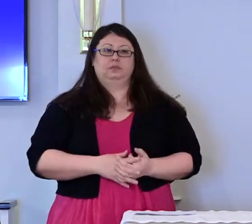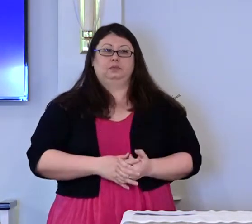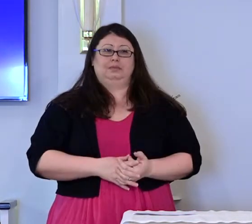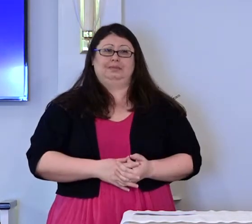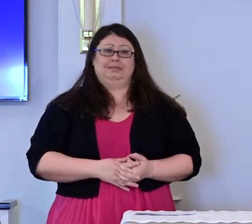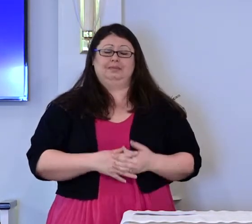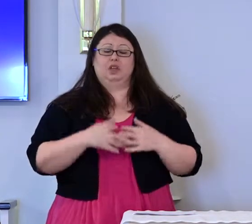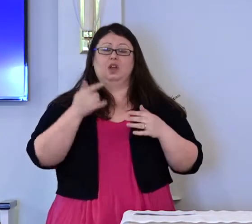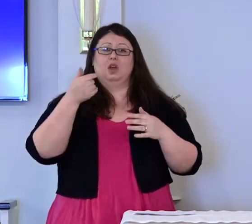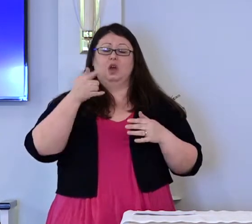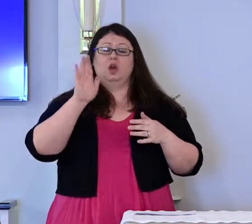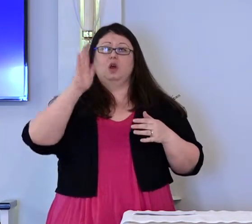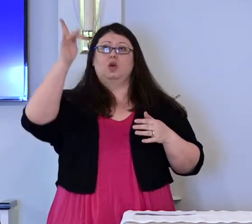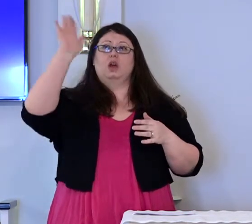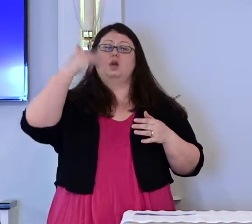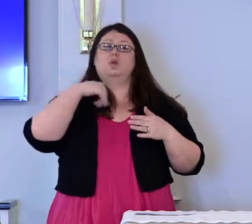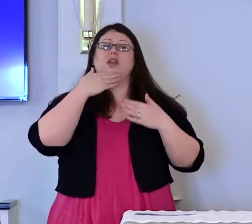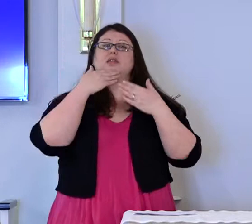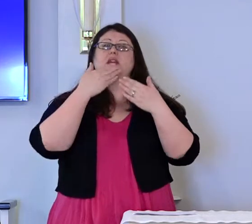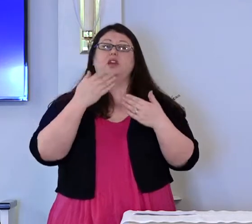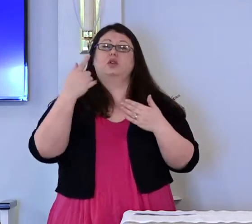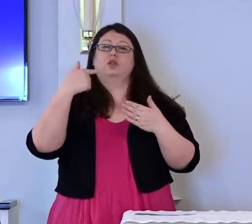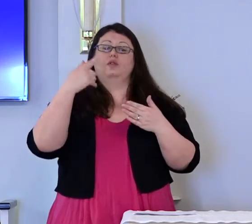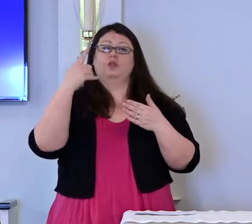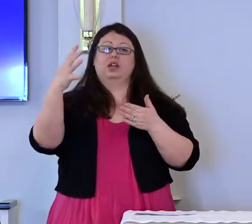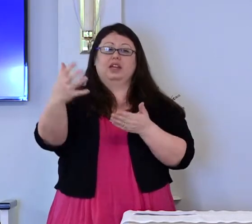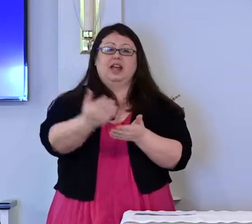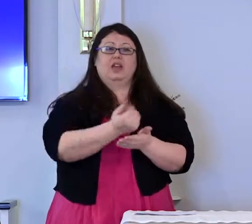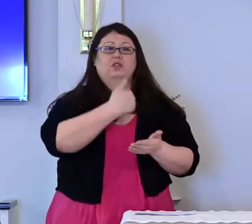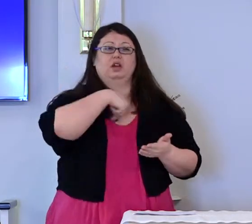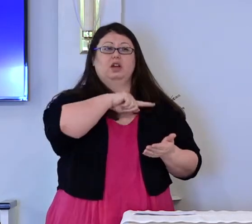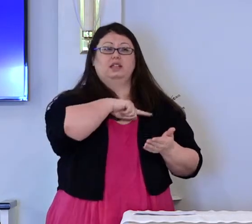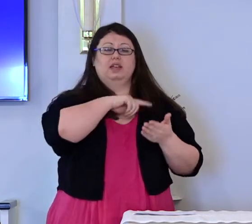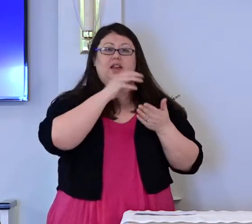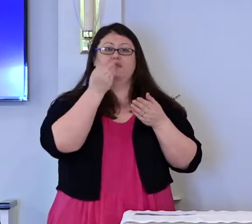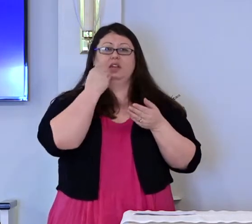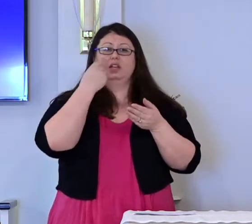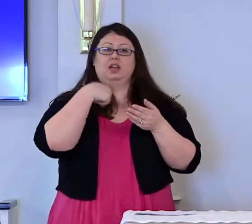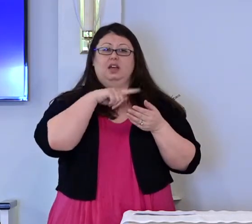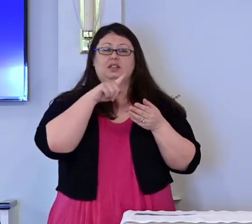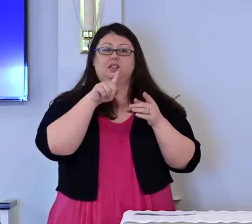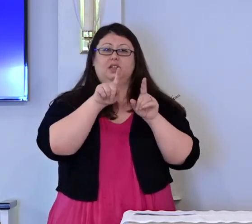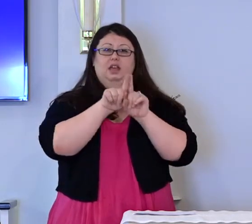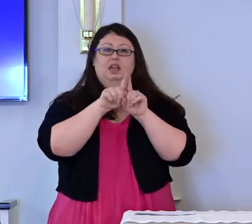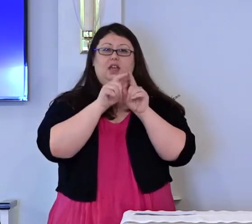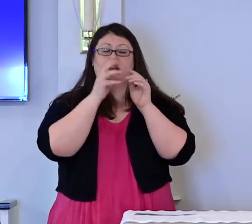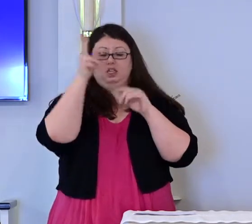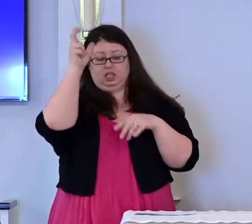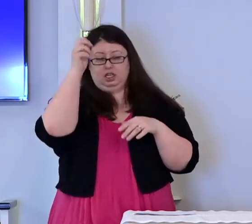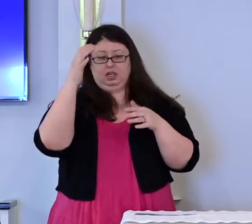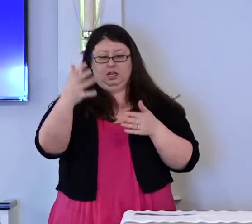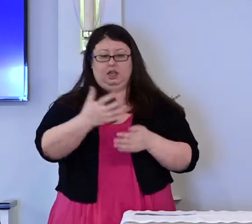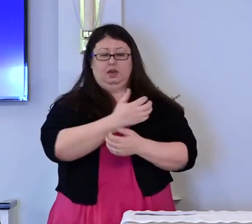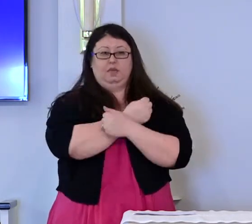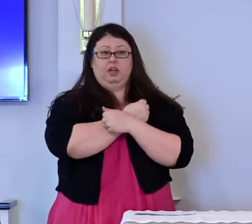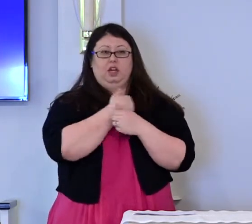O God, we thank you for gathering and feeding us as a mother hen embraces her young.